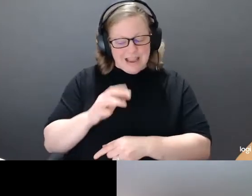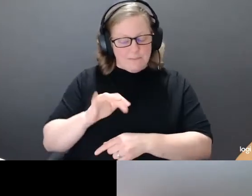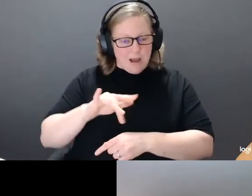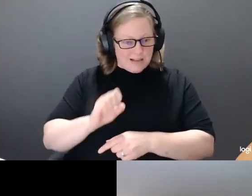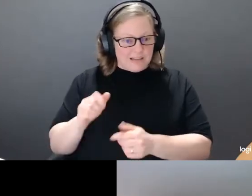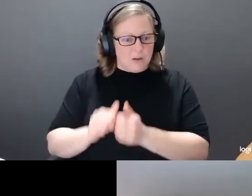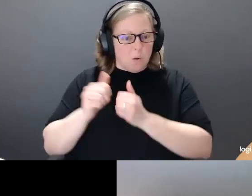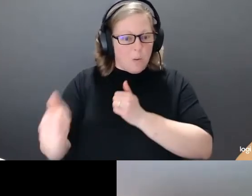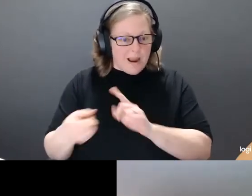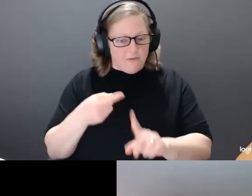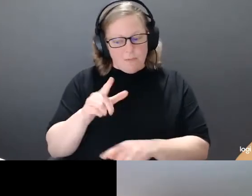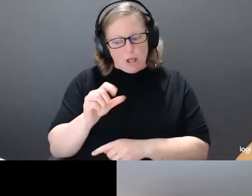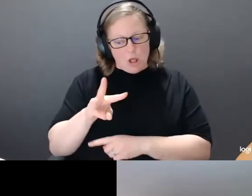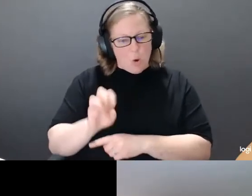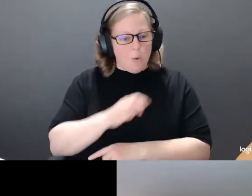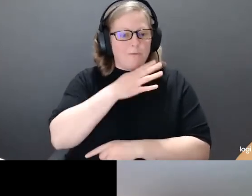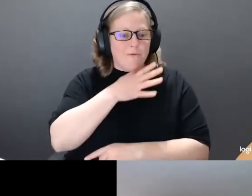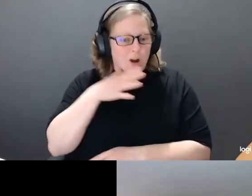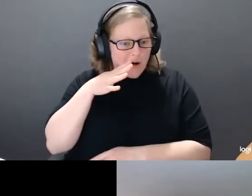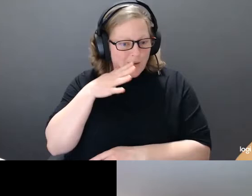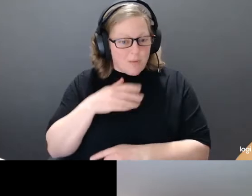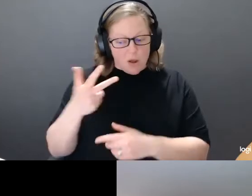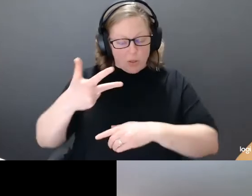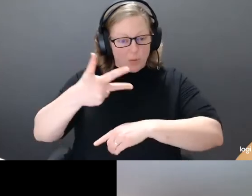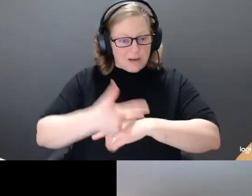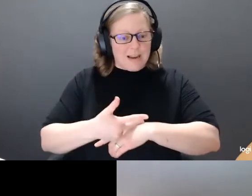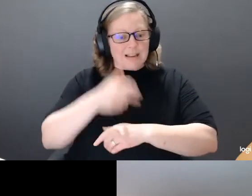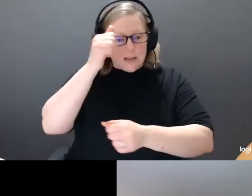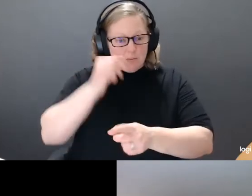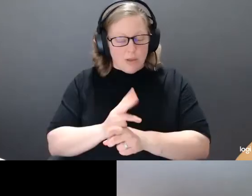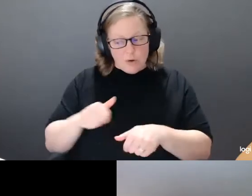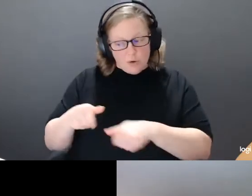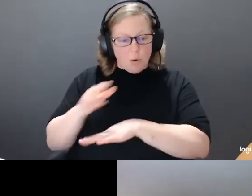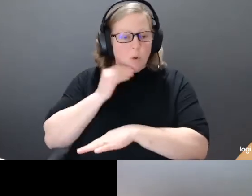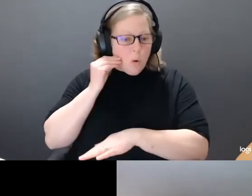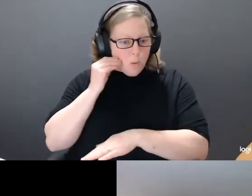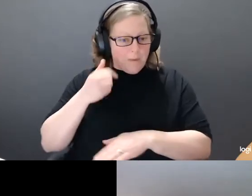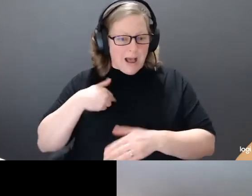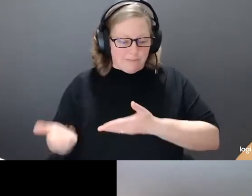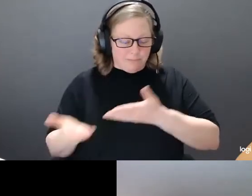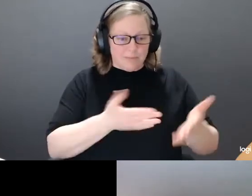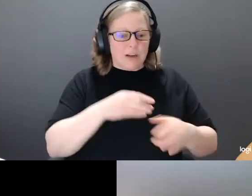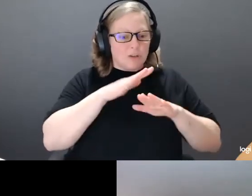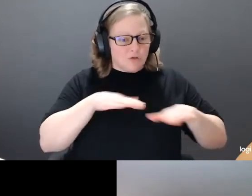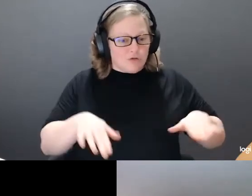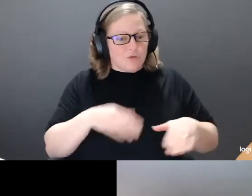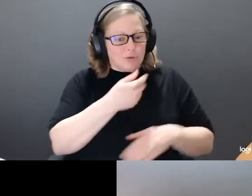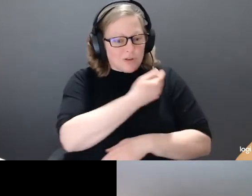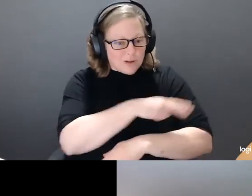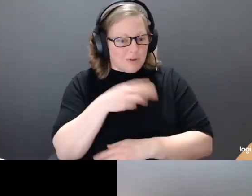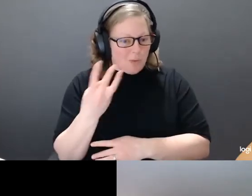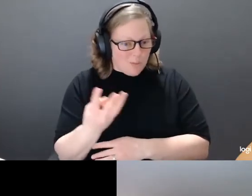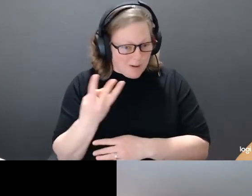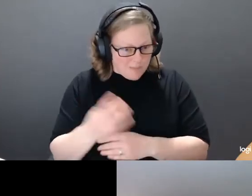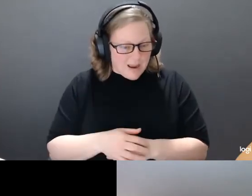After about three days he went home while I was taken to the children's hospital in Winnipeg. Mom sitting with me in the back seat of Reverend George